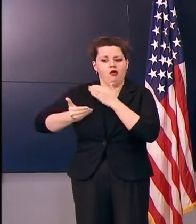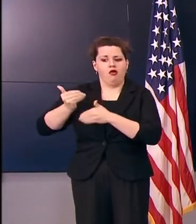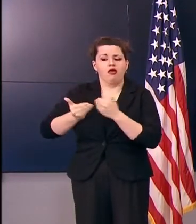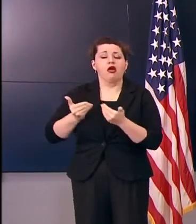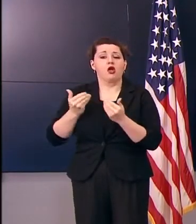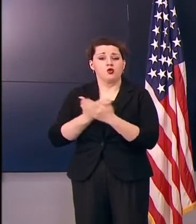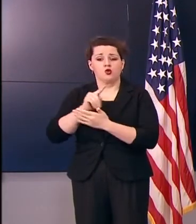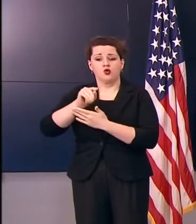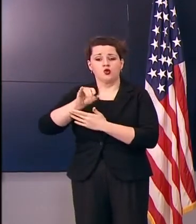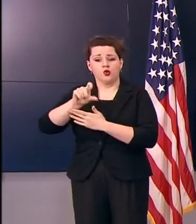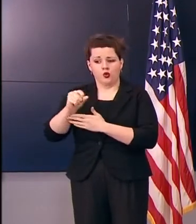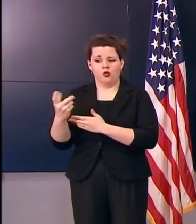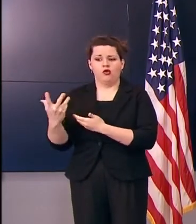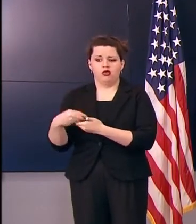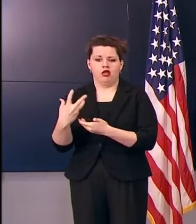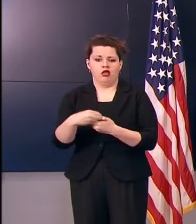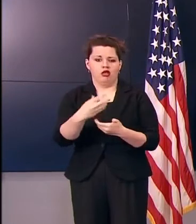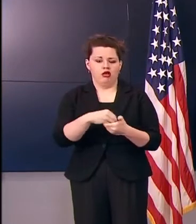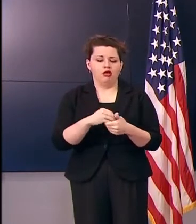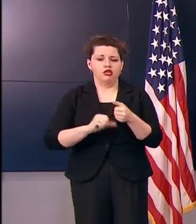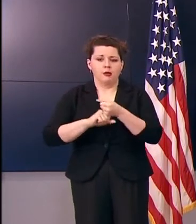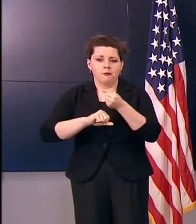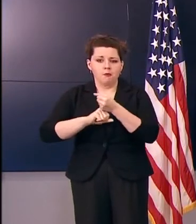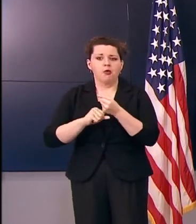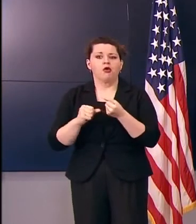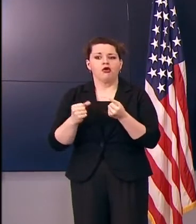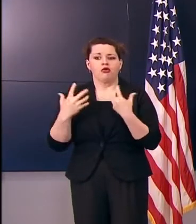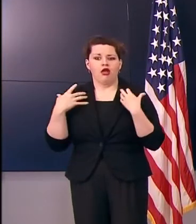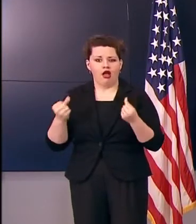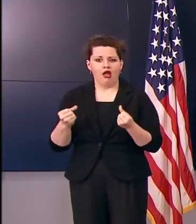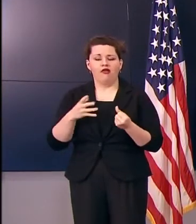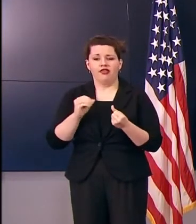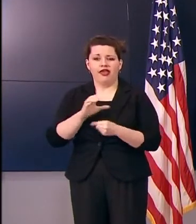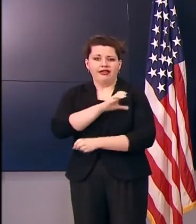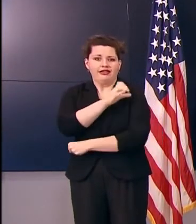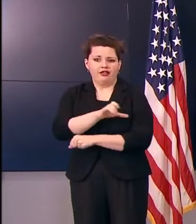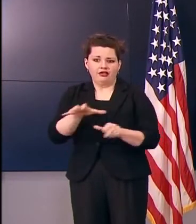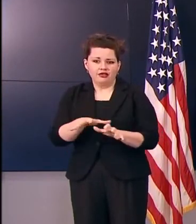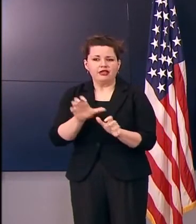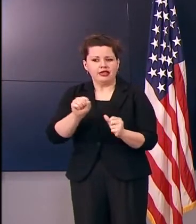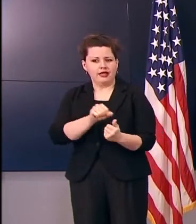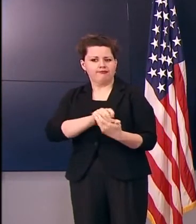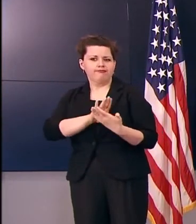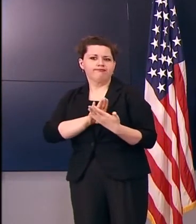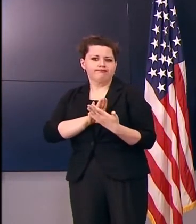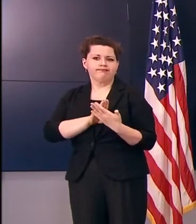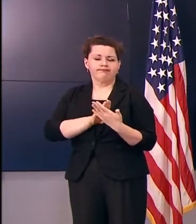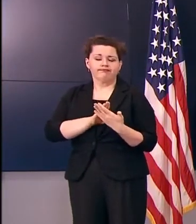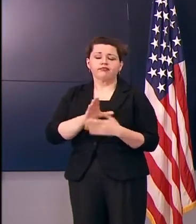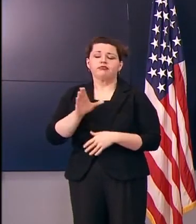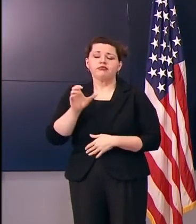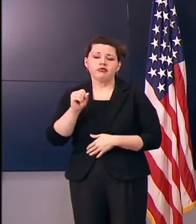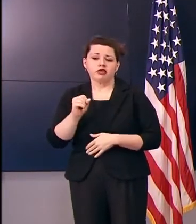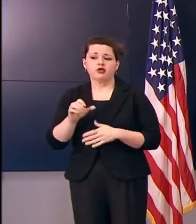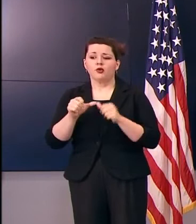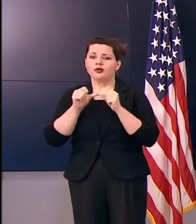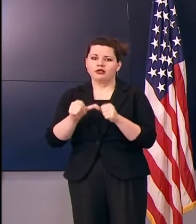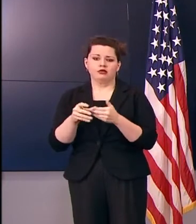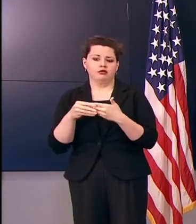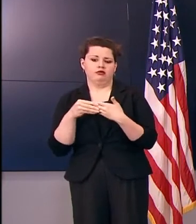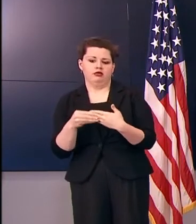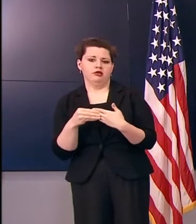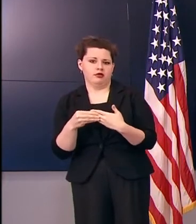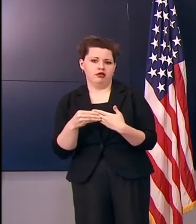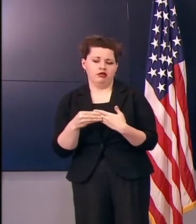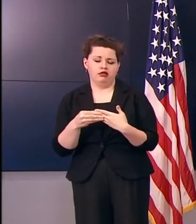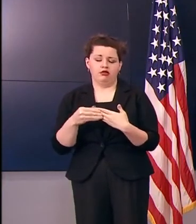new tools to help support public health and clinical activities to address the virus. So continuing to be flexible as we get